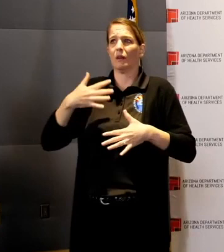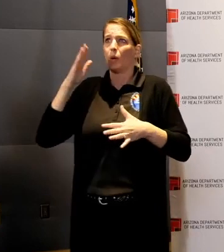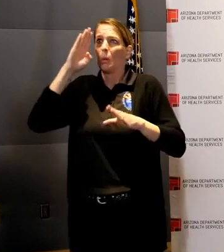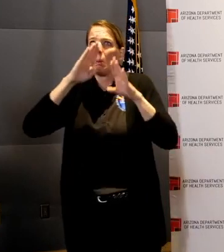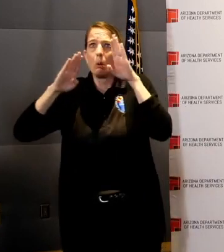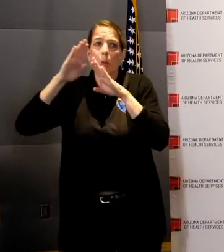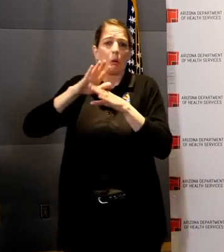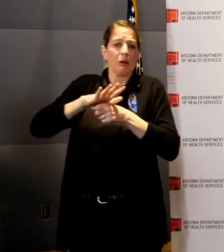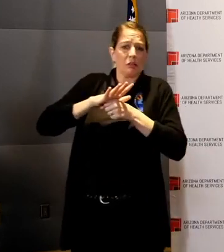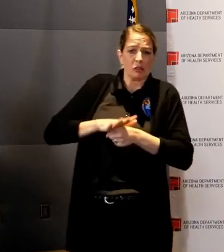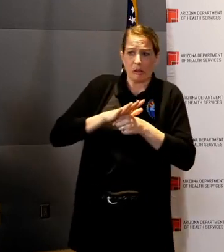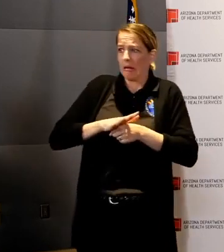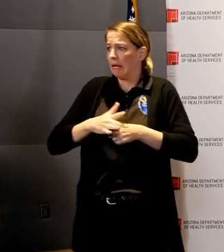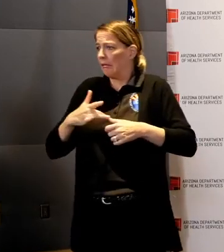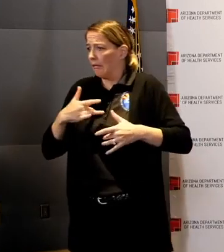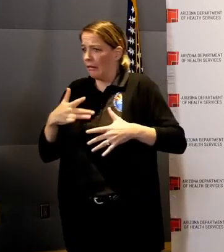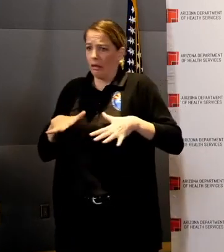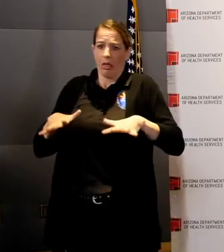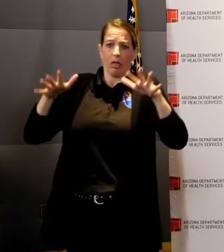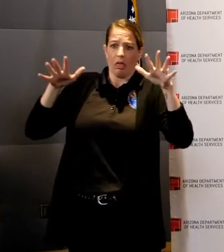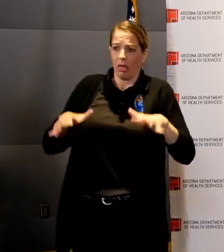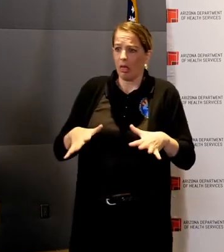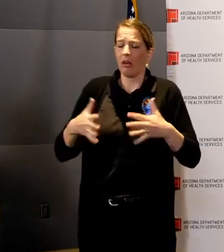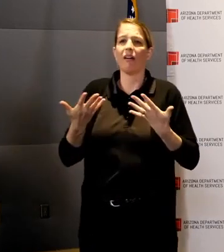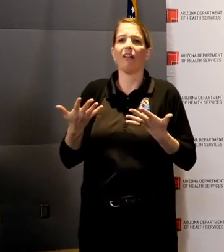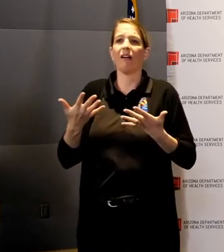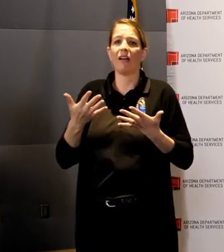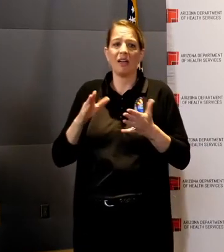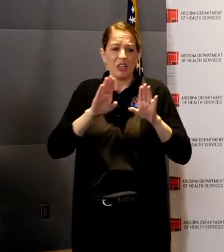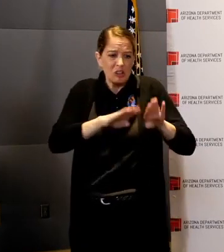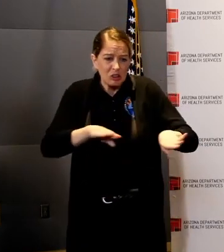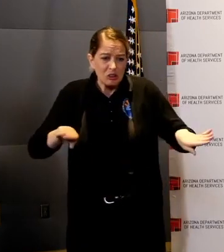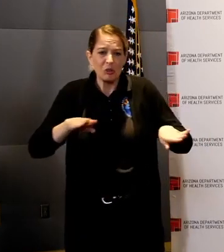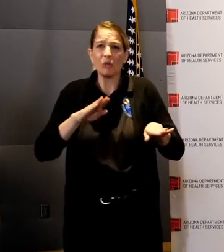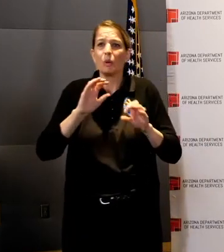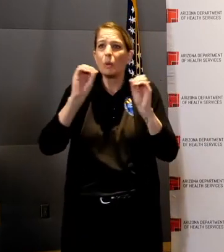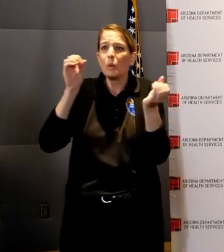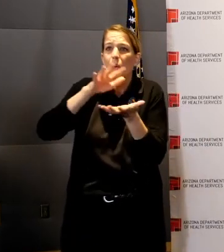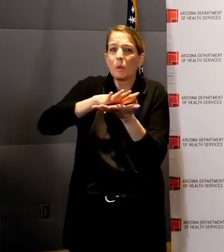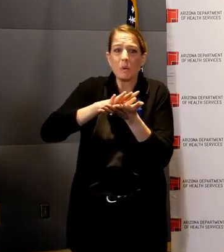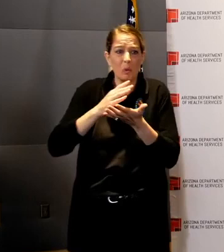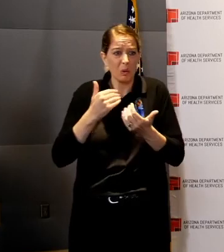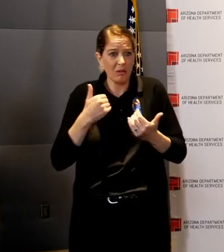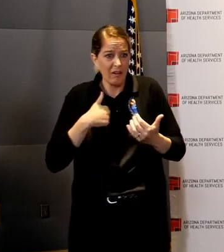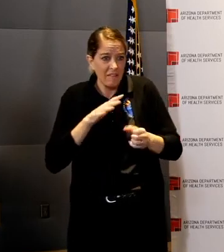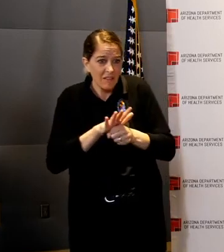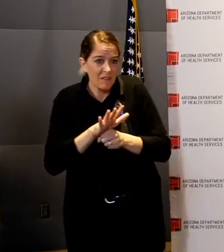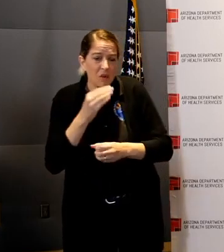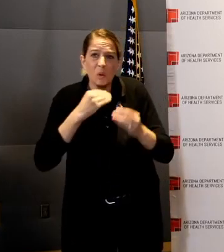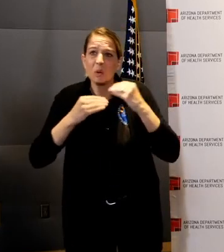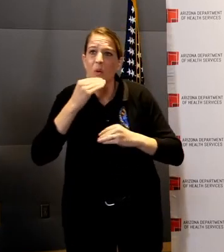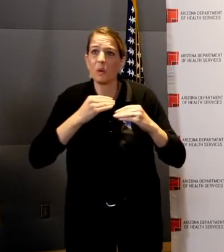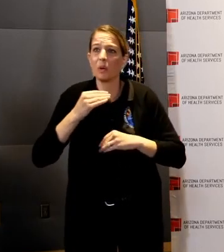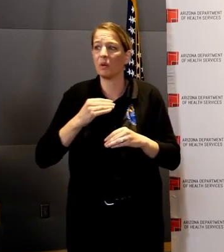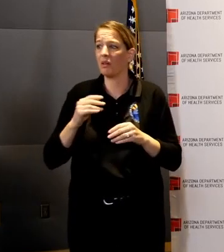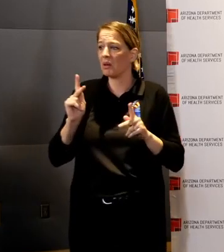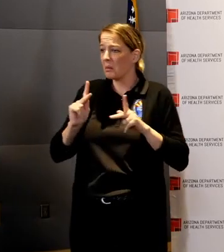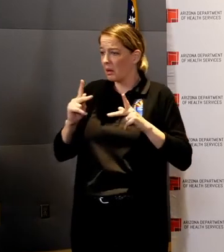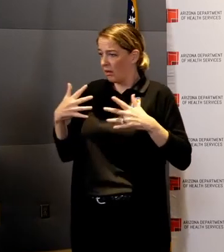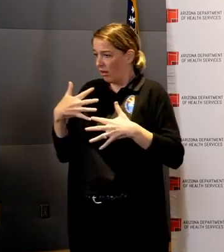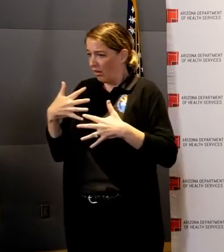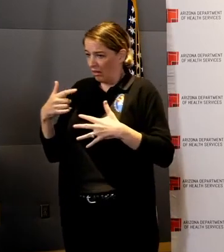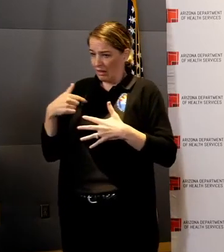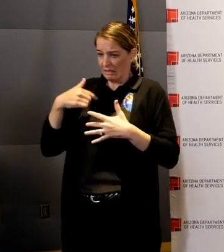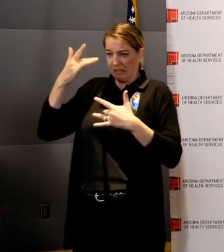children who are out of school, the fear in our high-risk populations, and the anxiety of those who just miss hugging